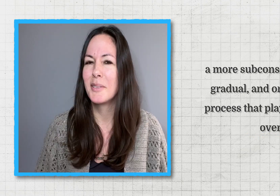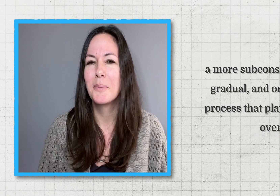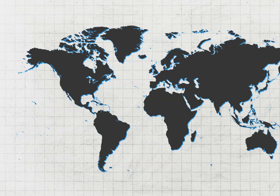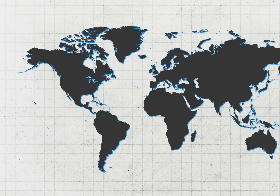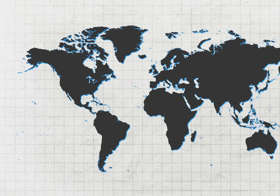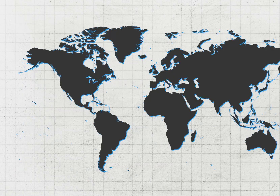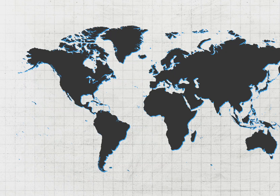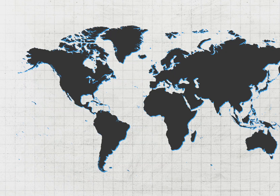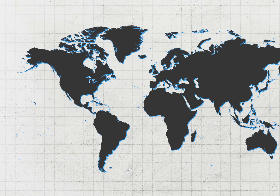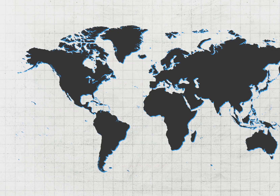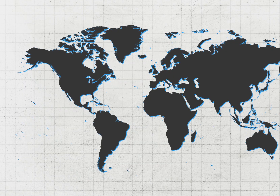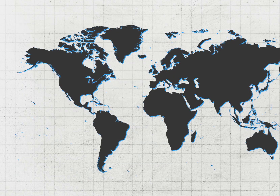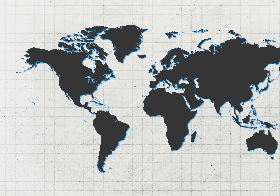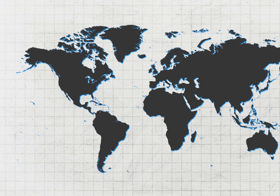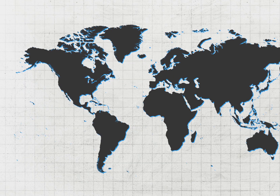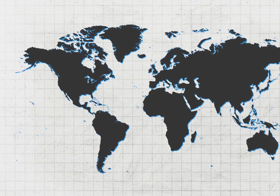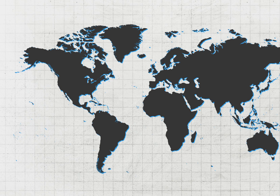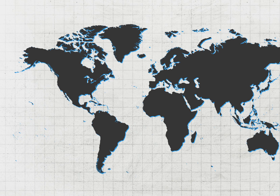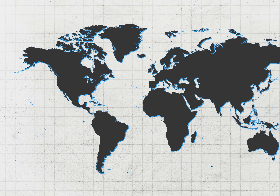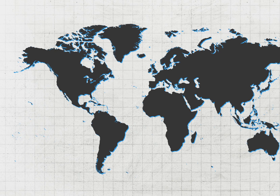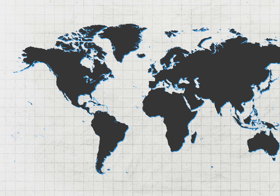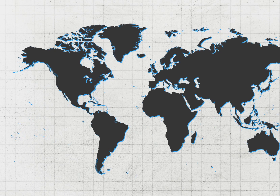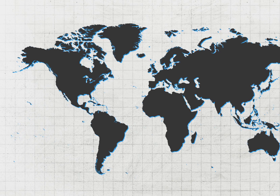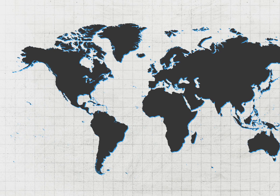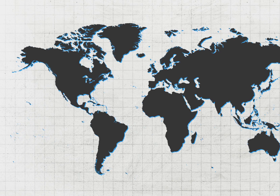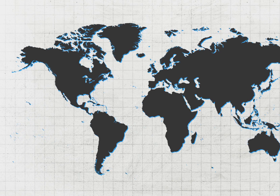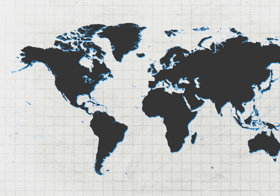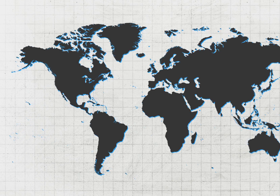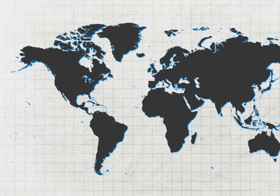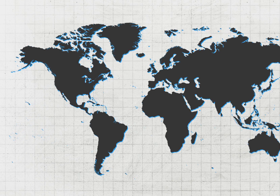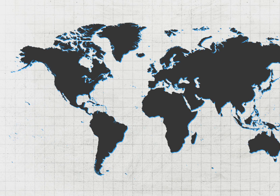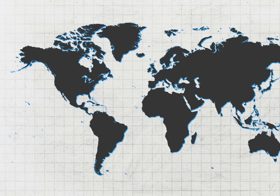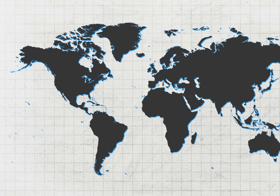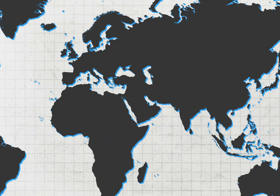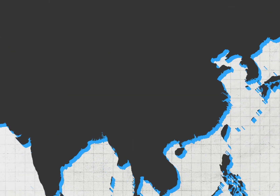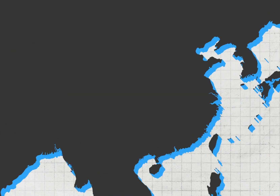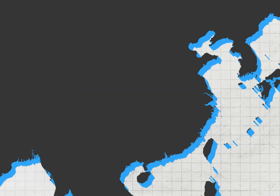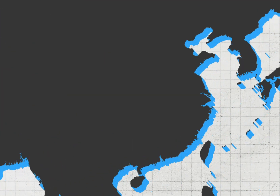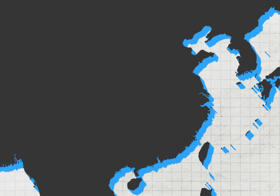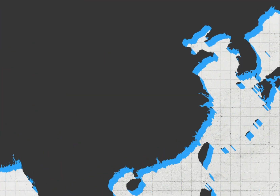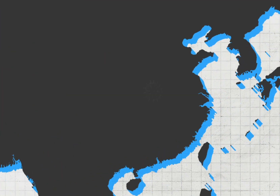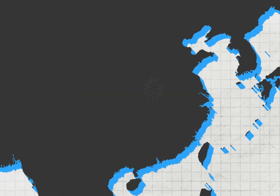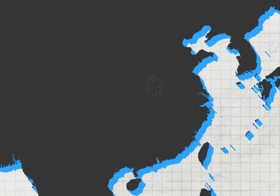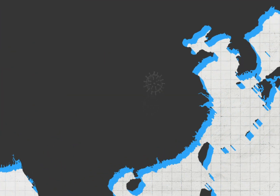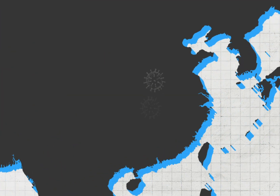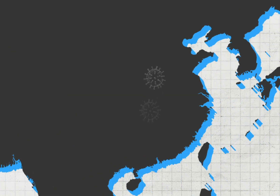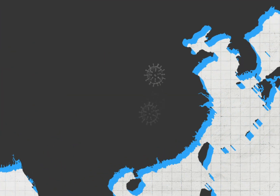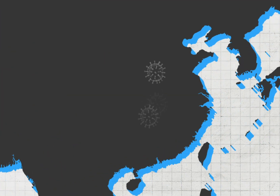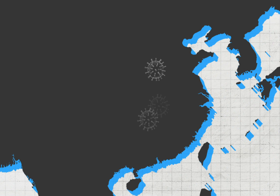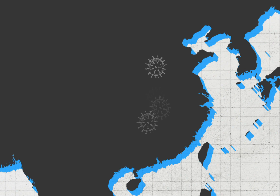It's most likely that this coronavirus expression originally caught on close to the source of the initial outbreak. Then